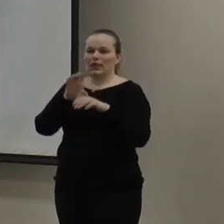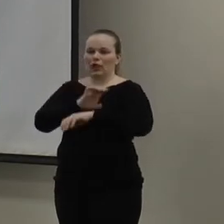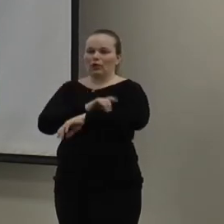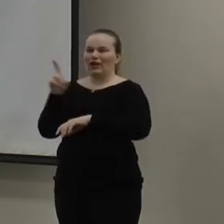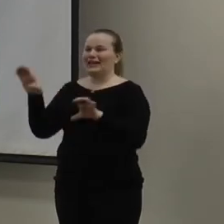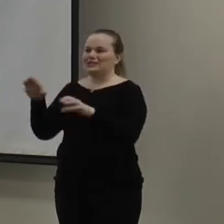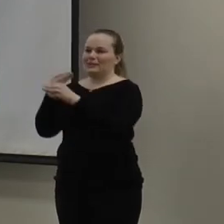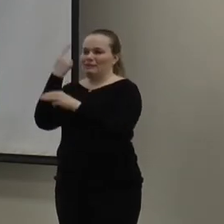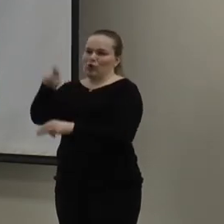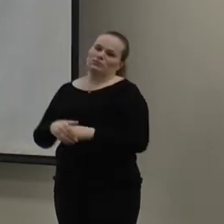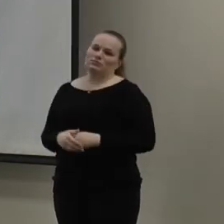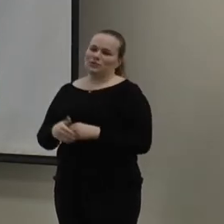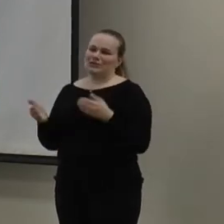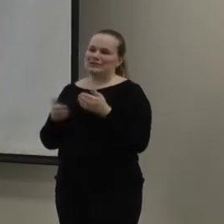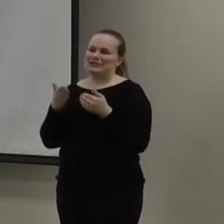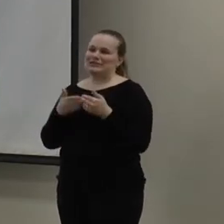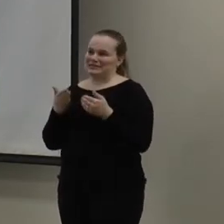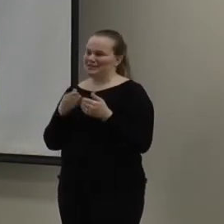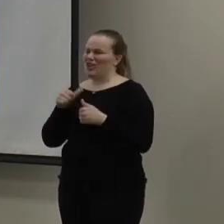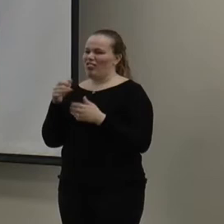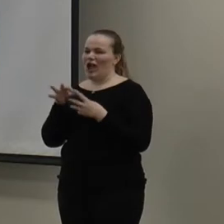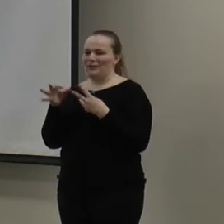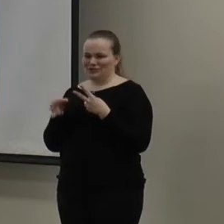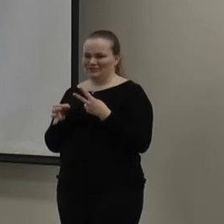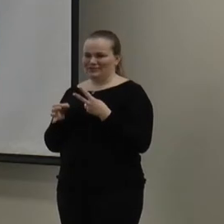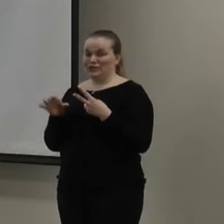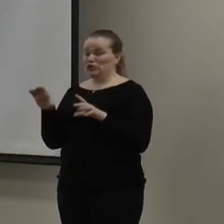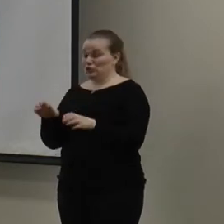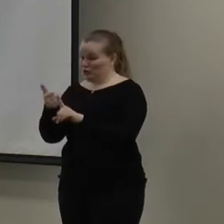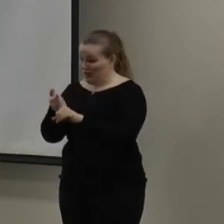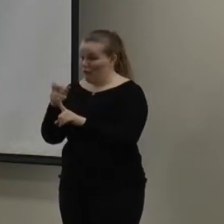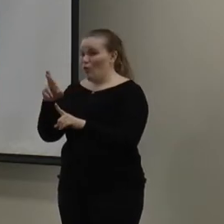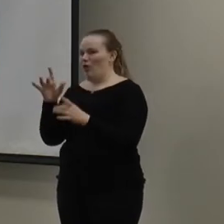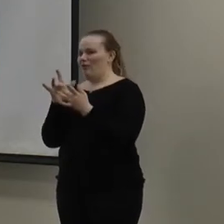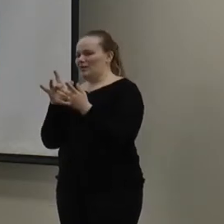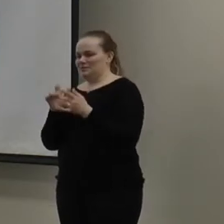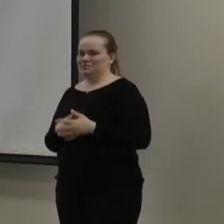the math for you. So, that's another option as well at jea.com forward slash backpack.